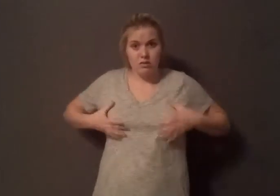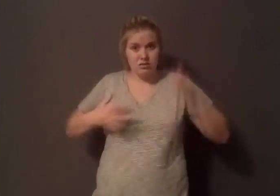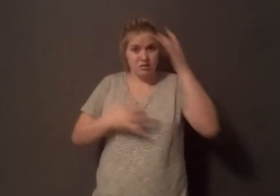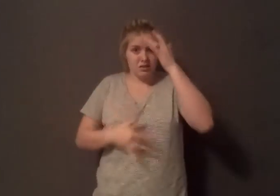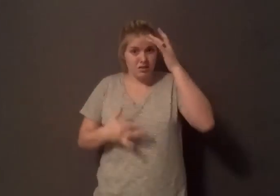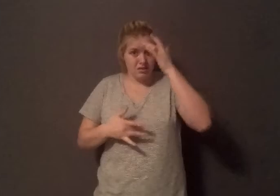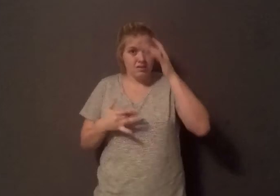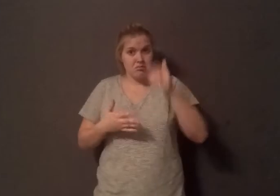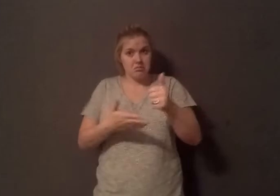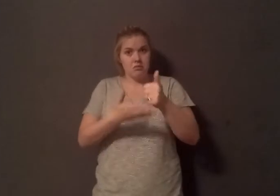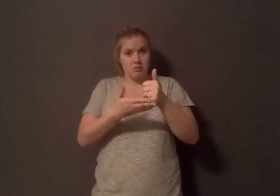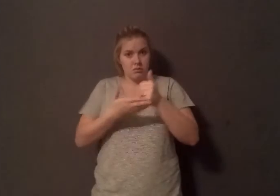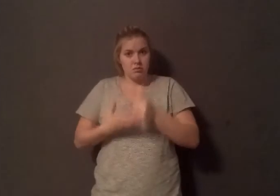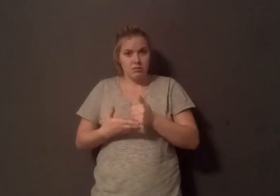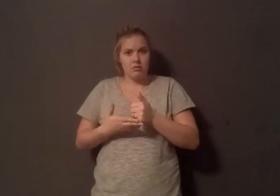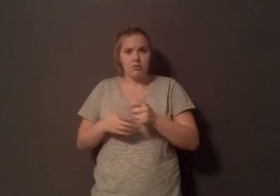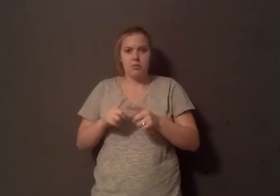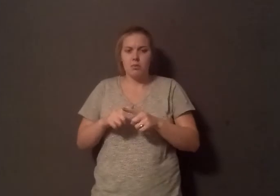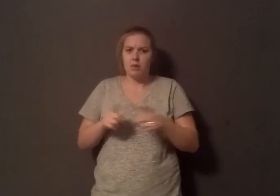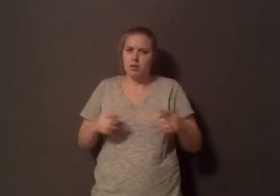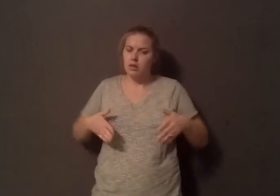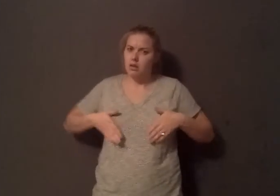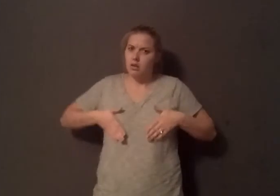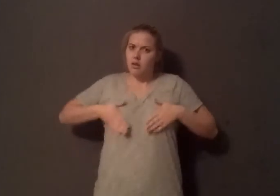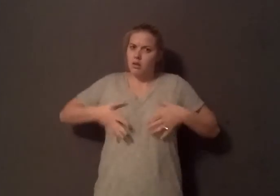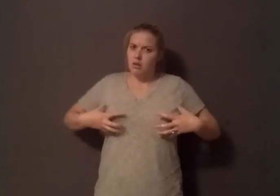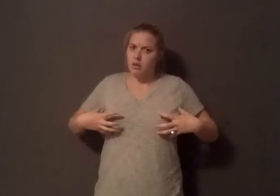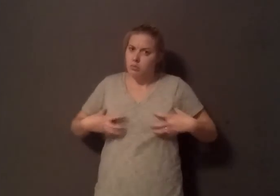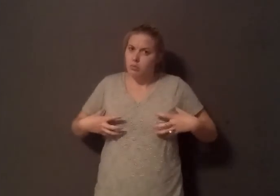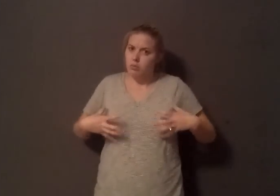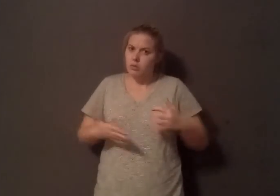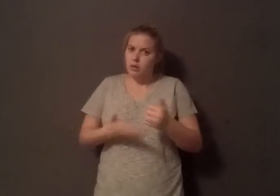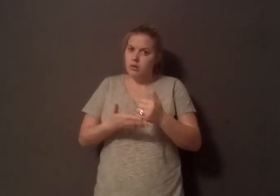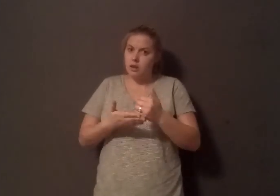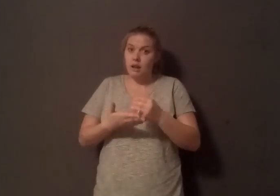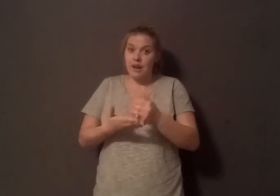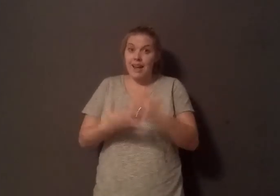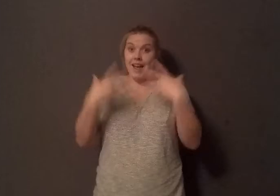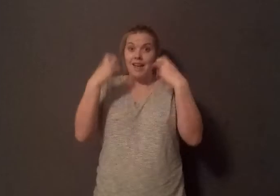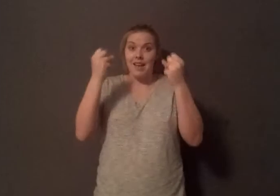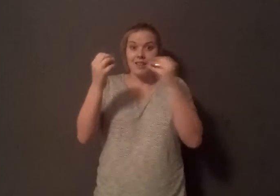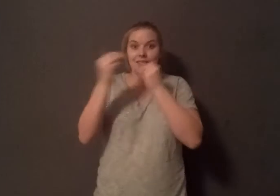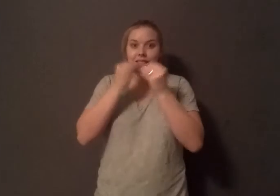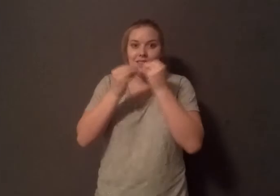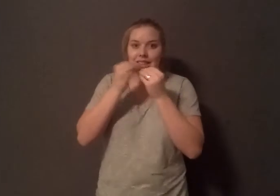yogurt containers. I cancer can be prevented with a healthy diet and lifestyle, but we're not. We're talking about